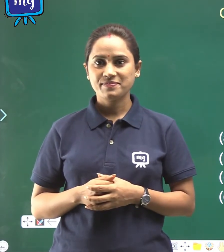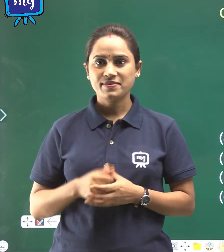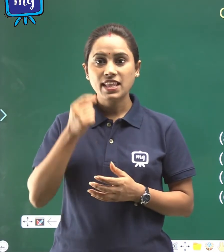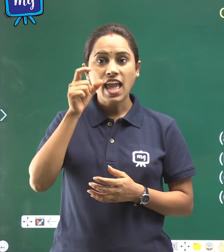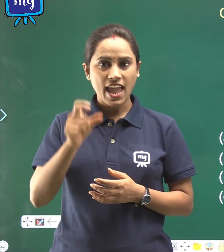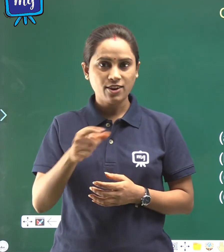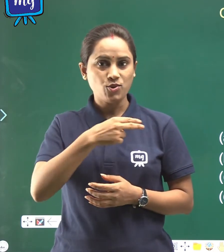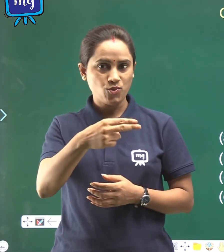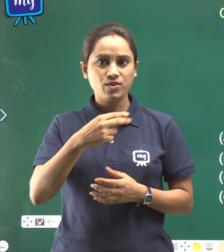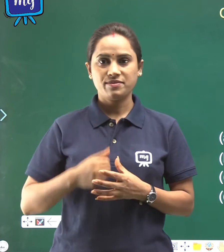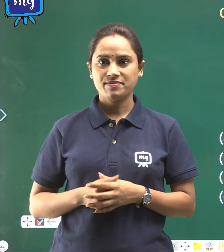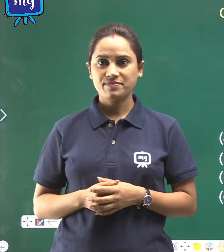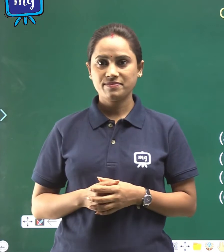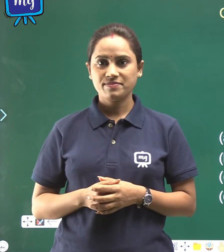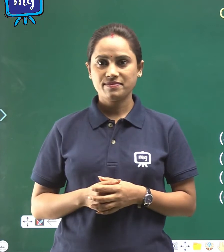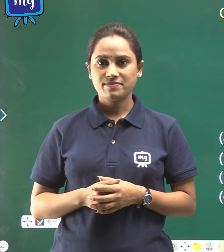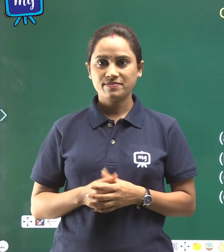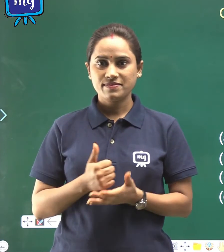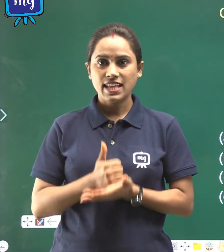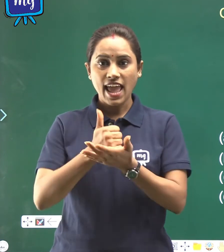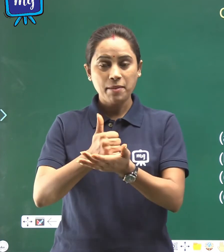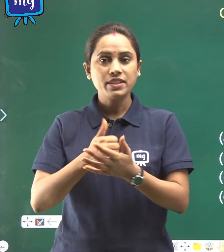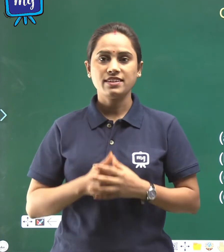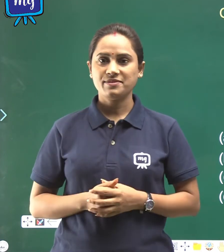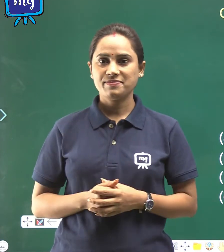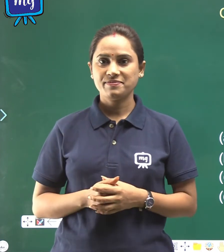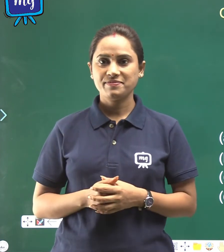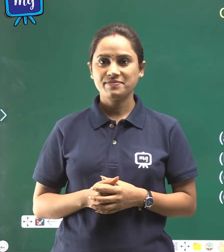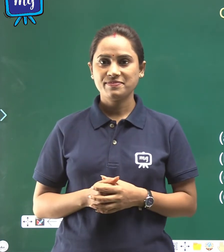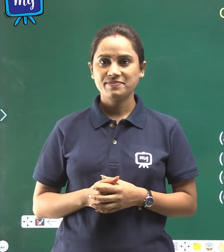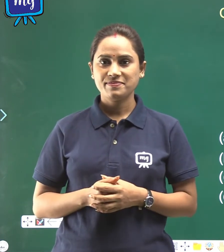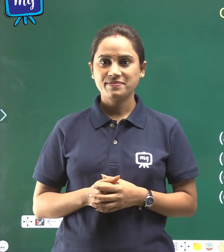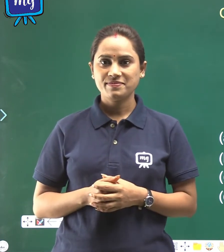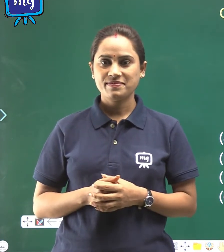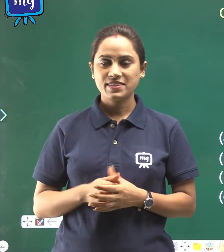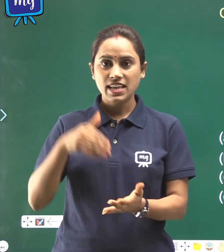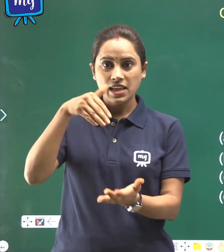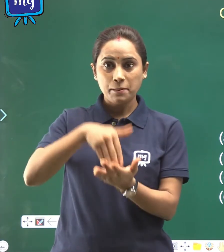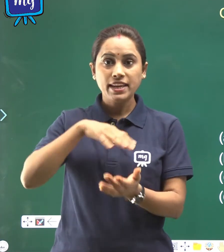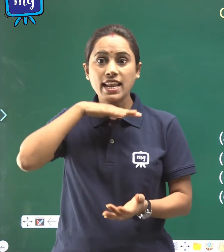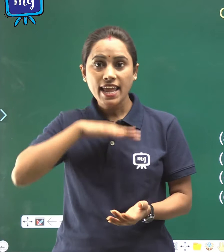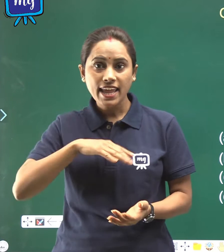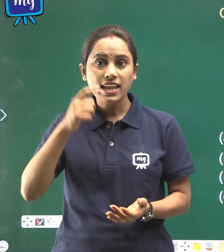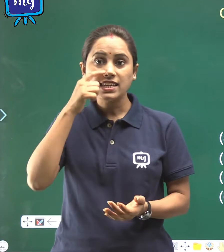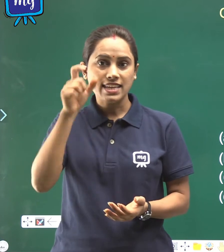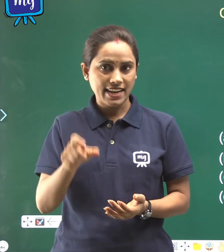Andrew, help the middle aged lady